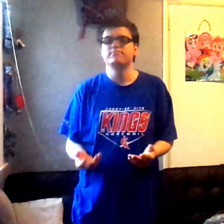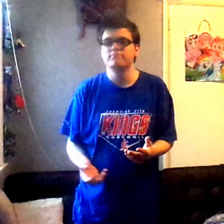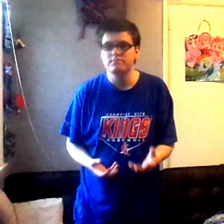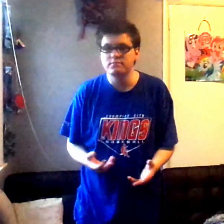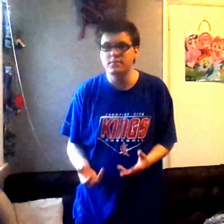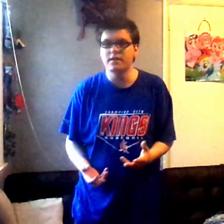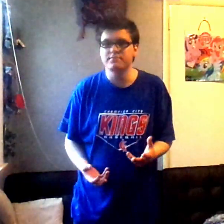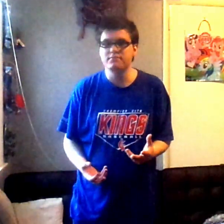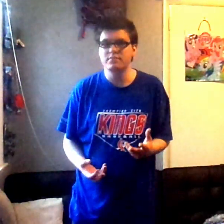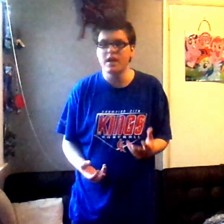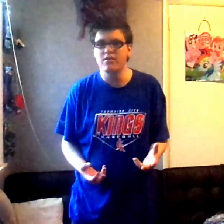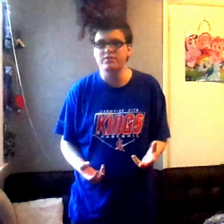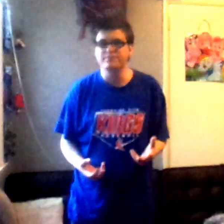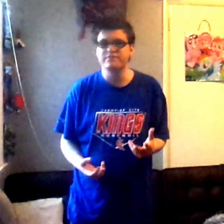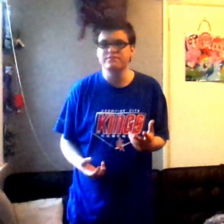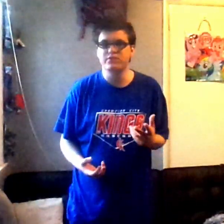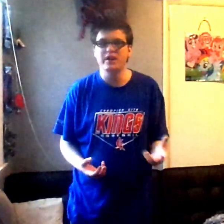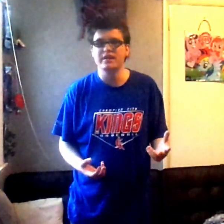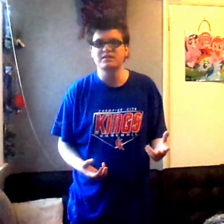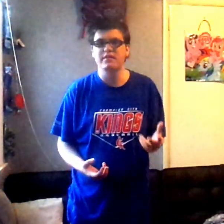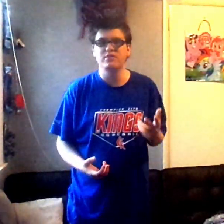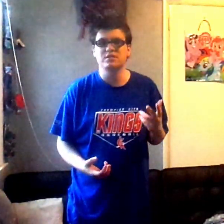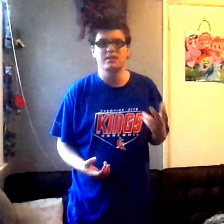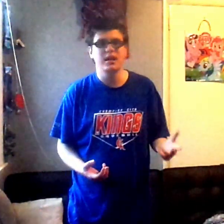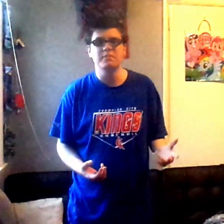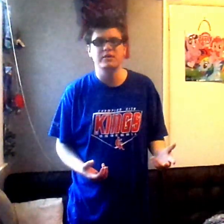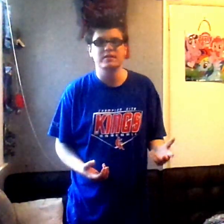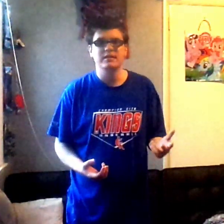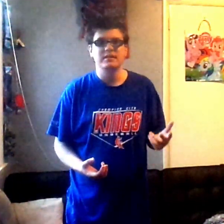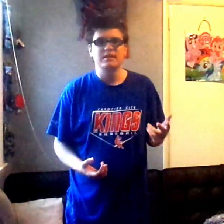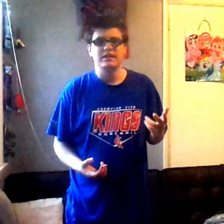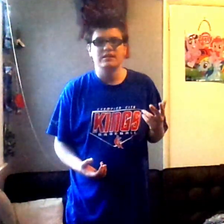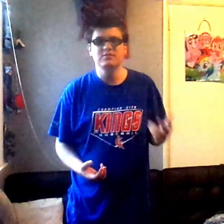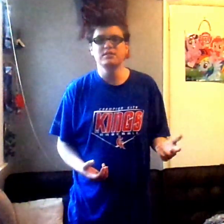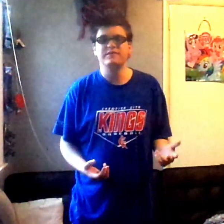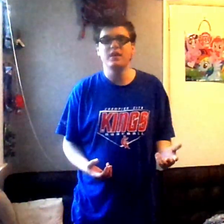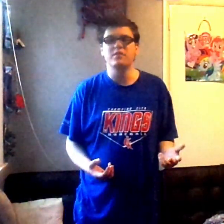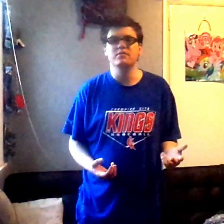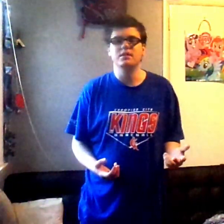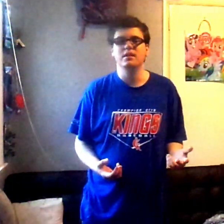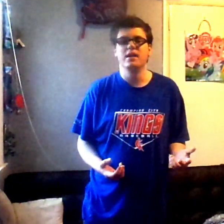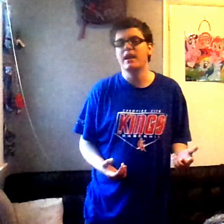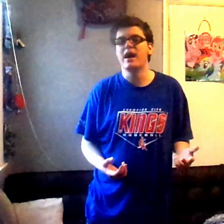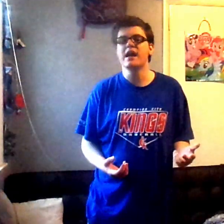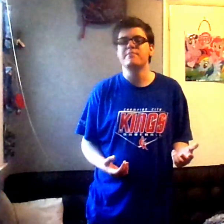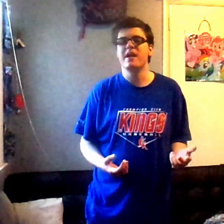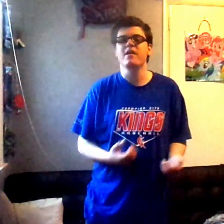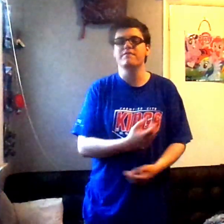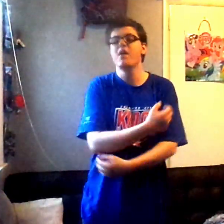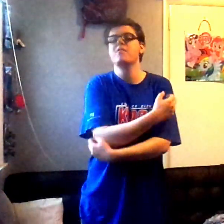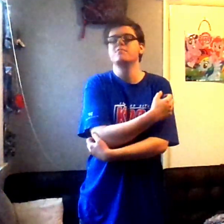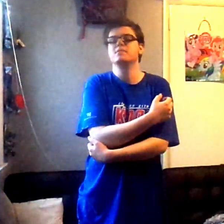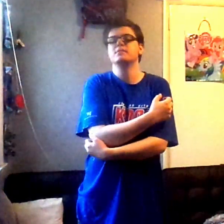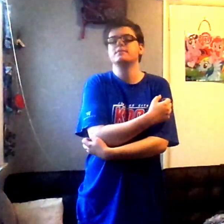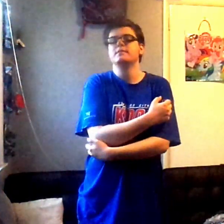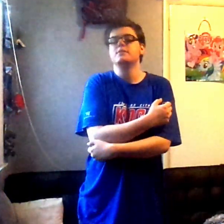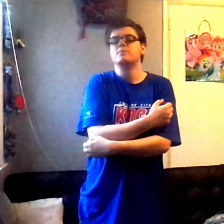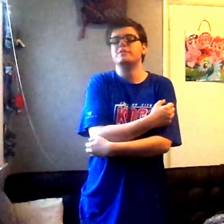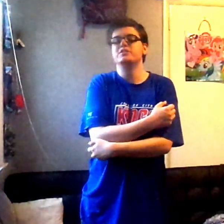that now, Freddie, instead of using a camera, is using a phone. An iPair phone. Which,